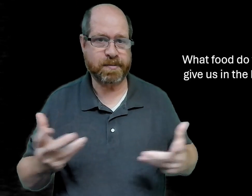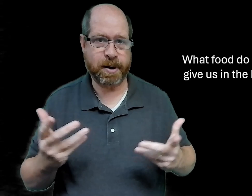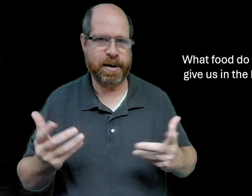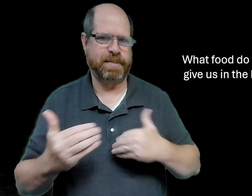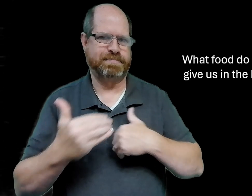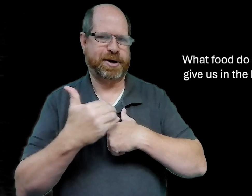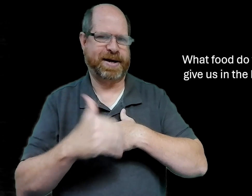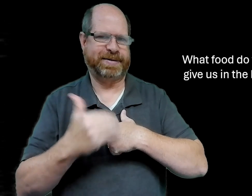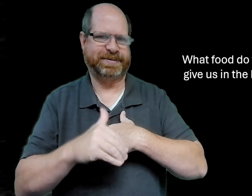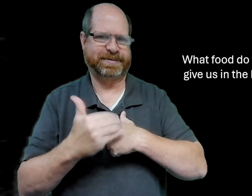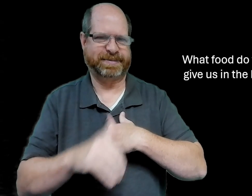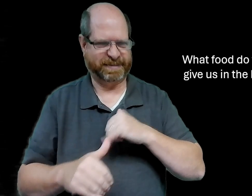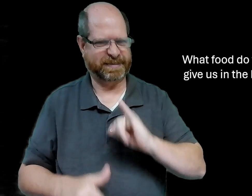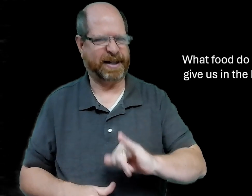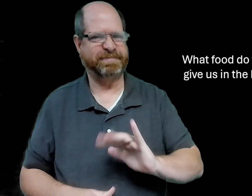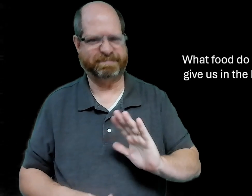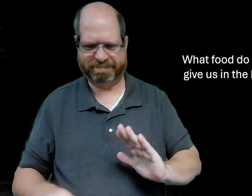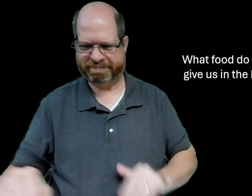it's bread